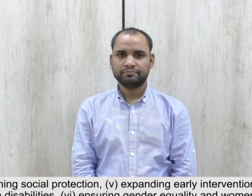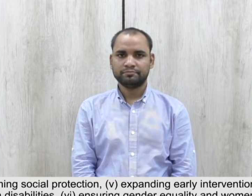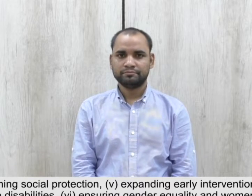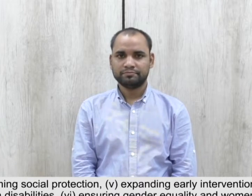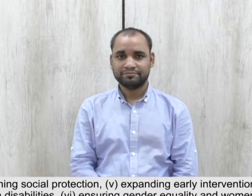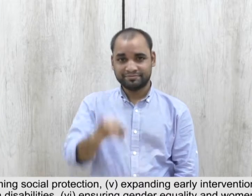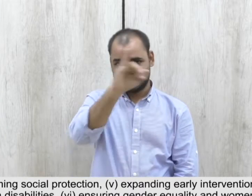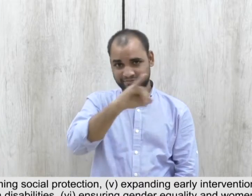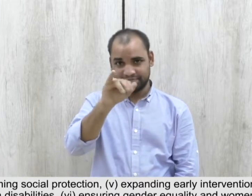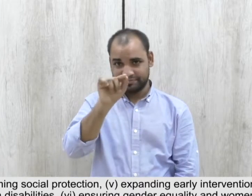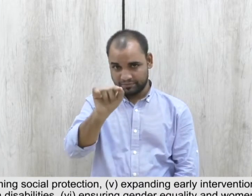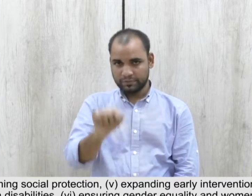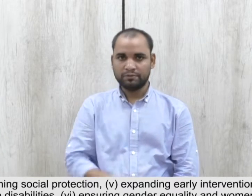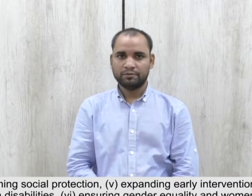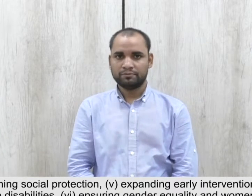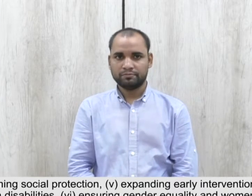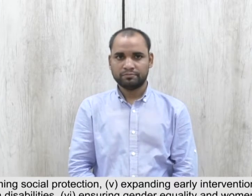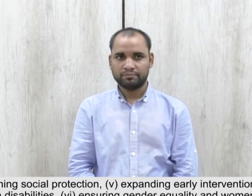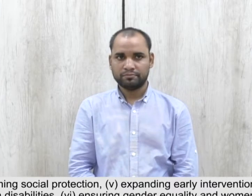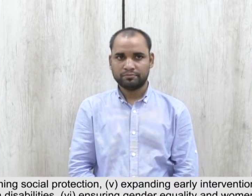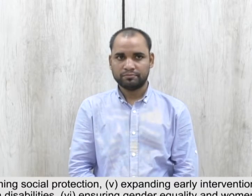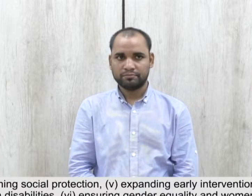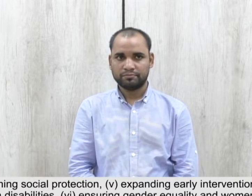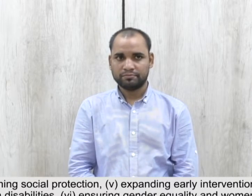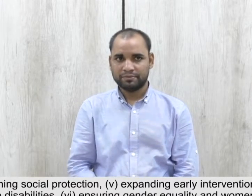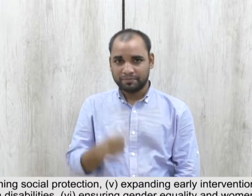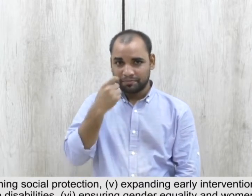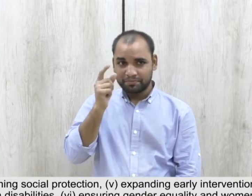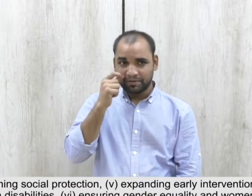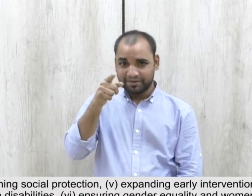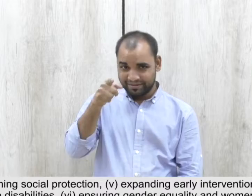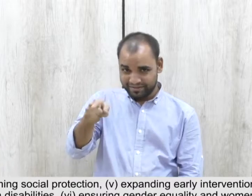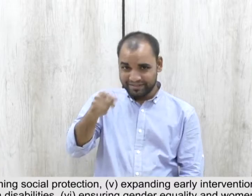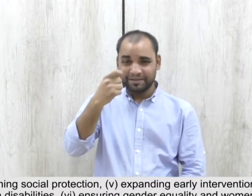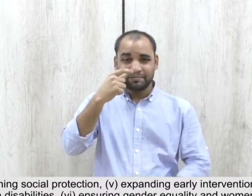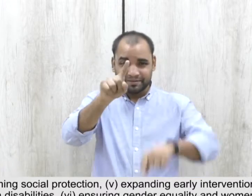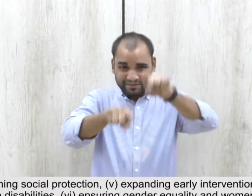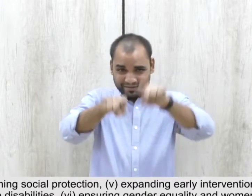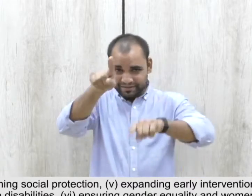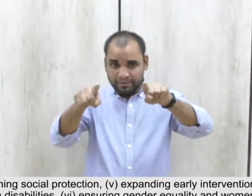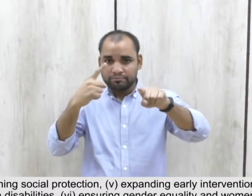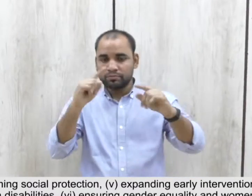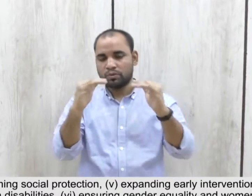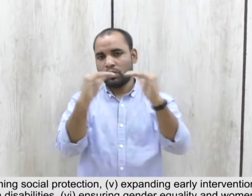Six, ensuring gender equality and